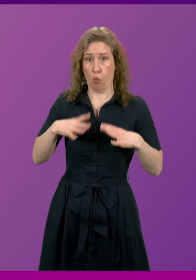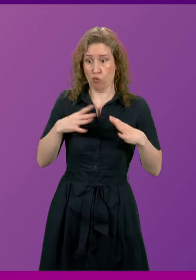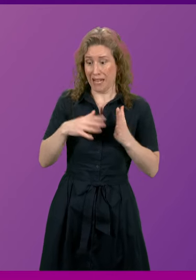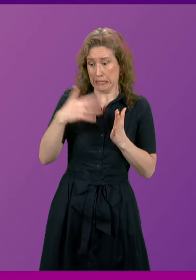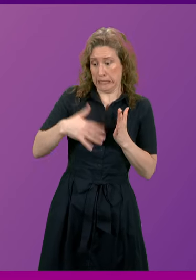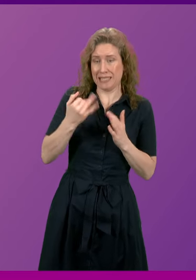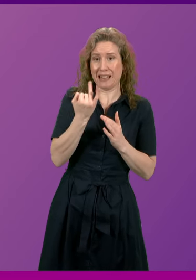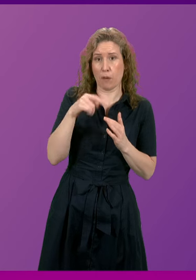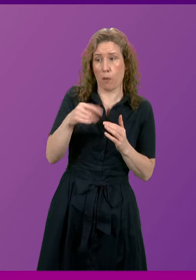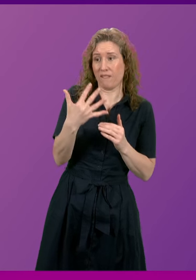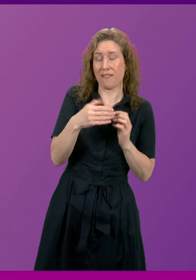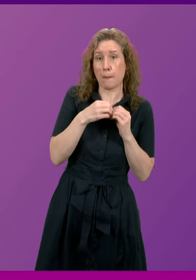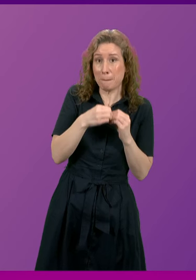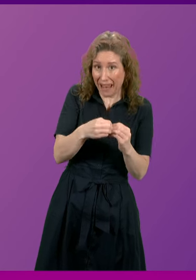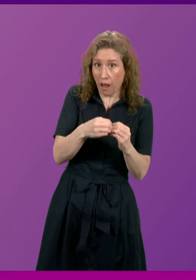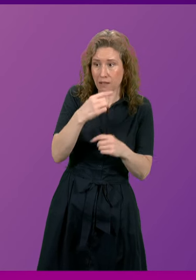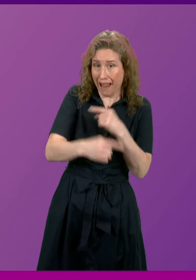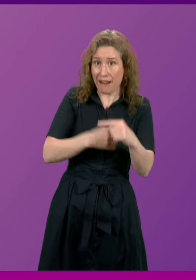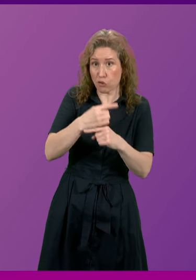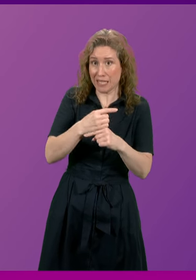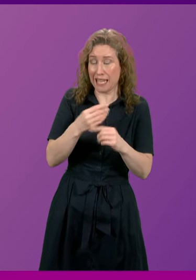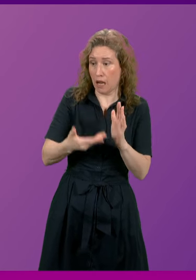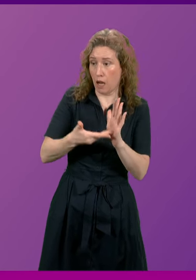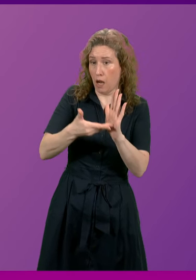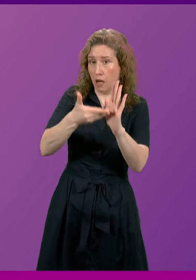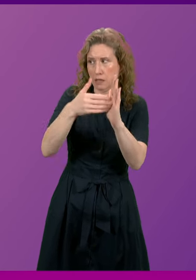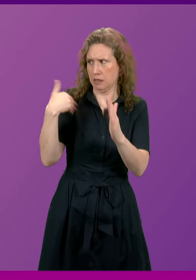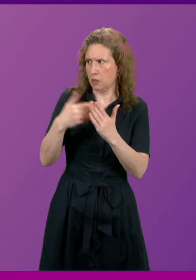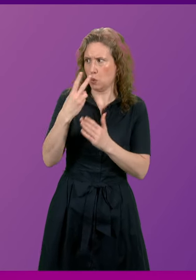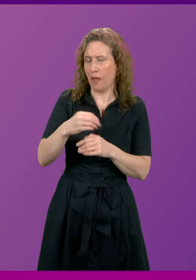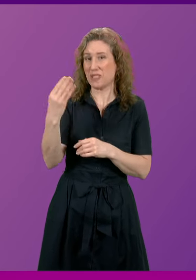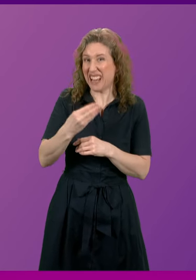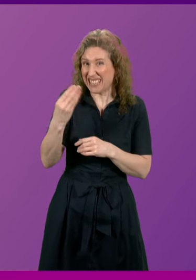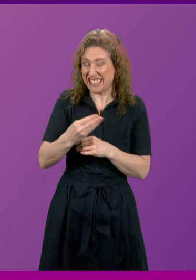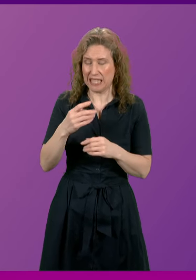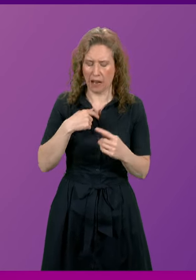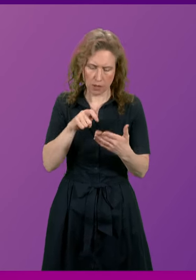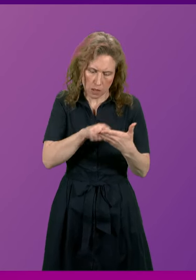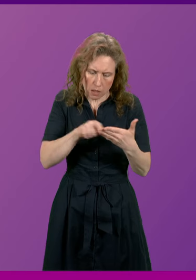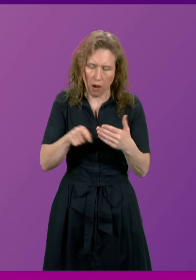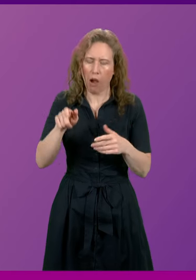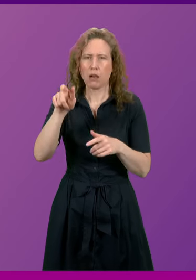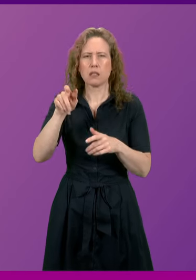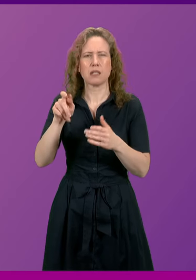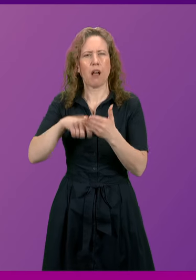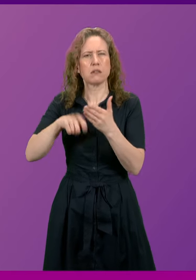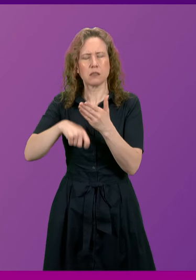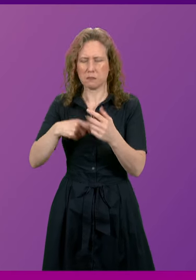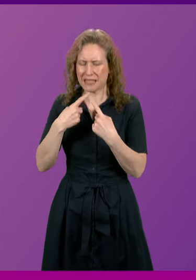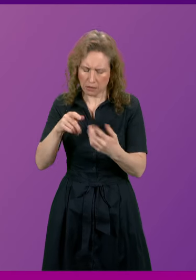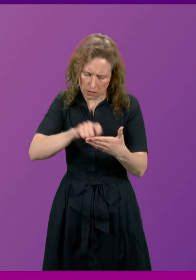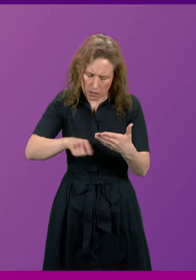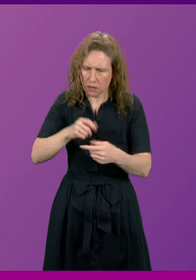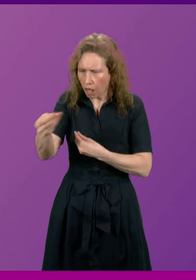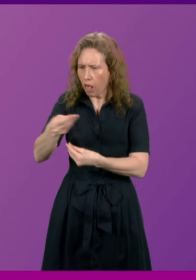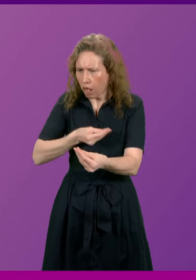of £7.5 billion annually since 2019 for completing customs declarations on the UK to EU